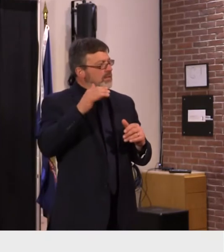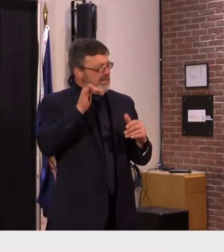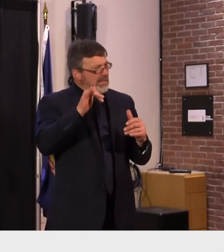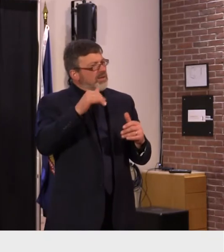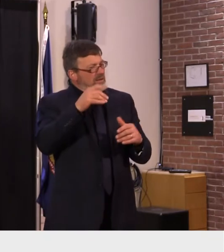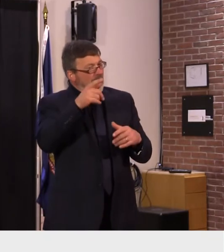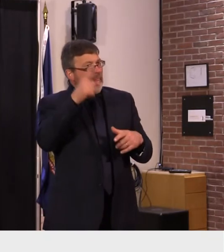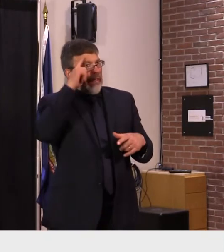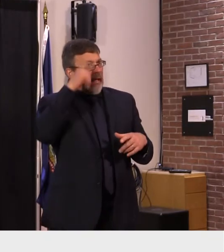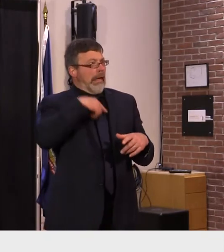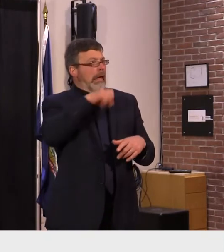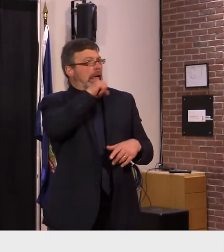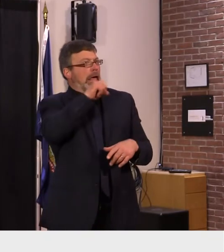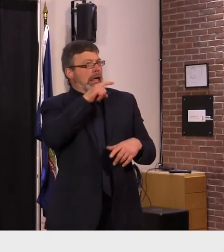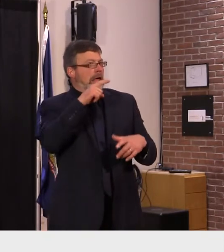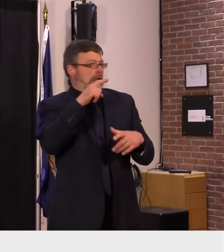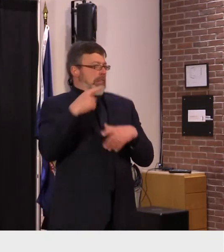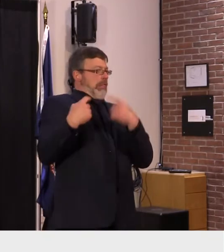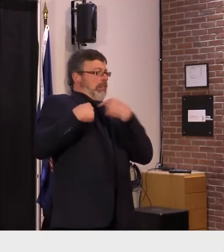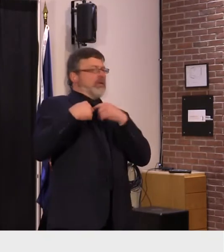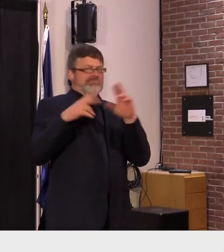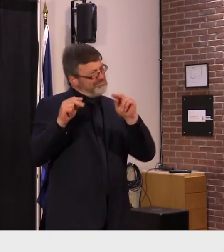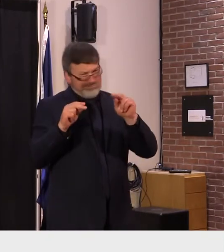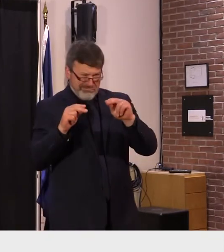connect dots if there are dots to be connected